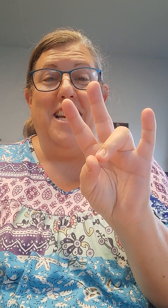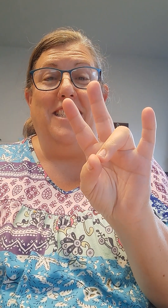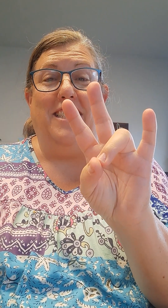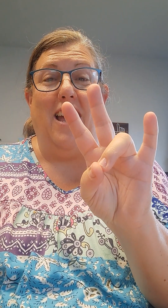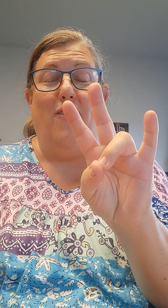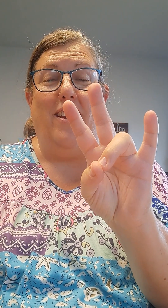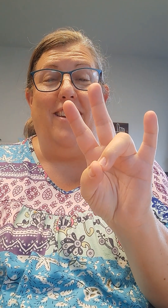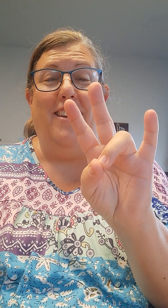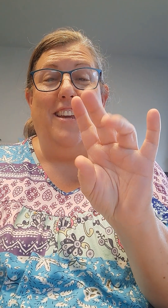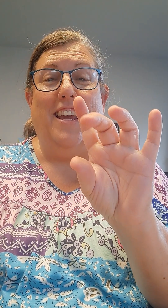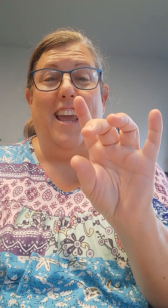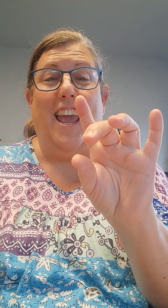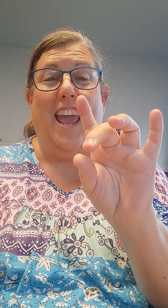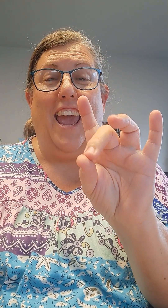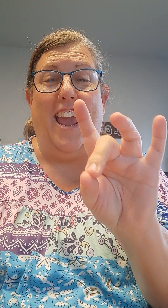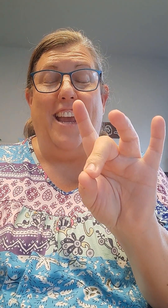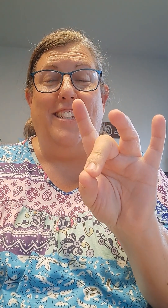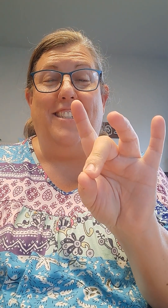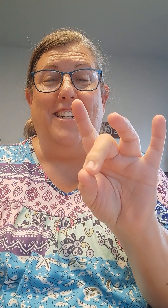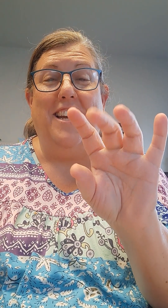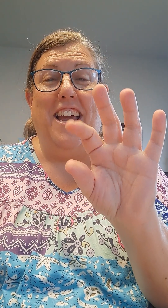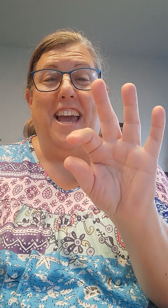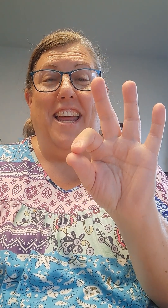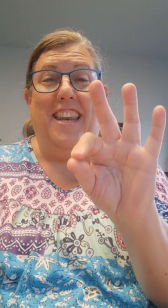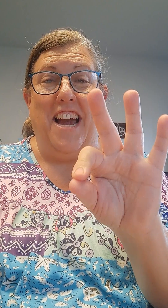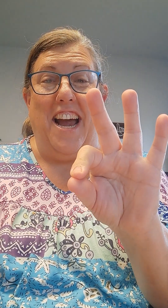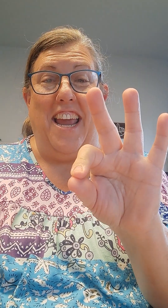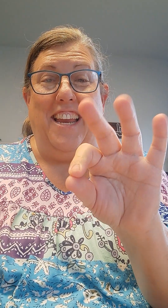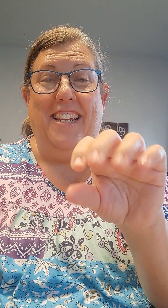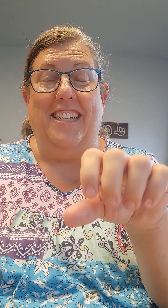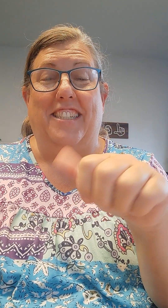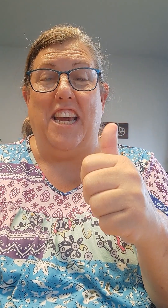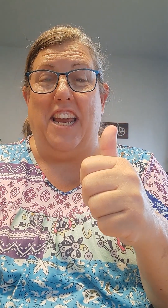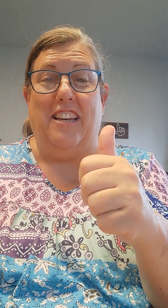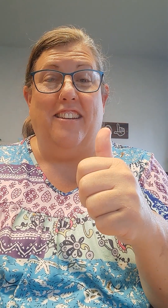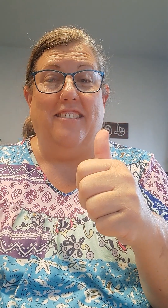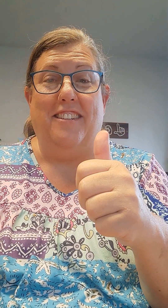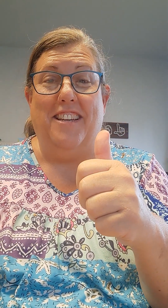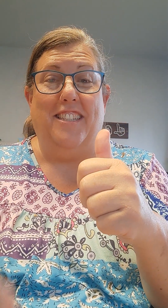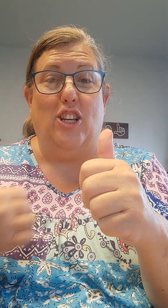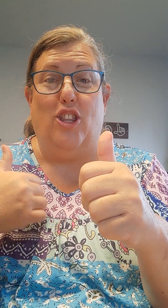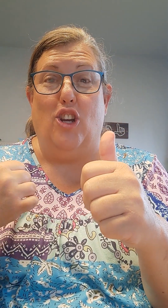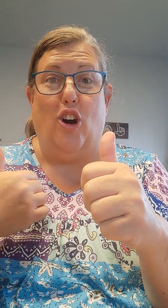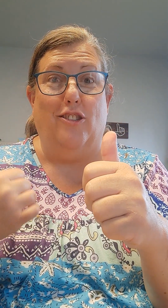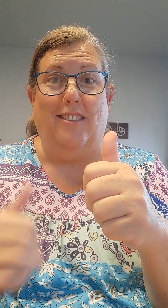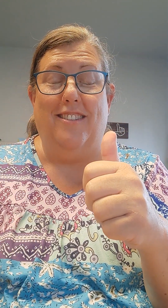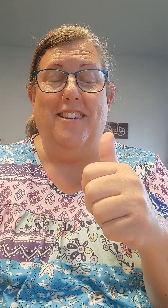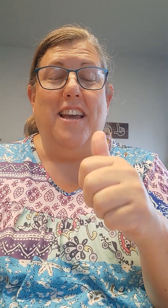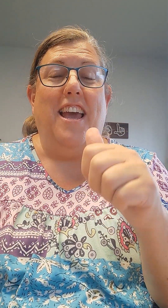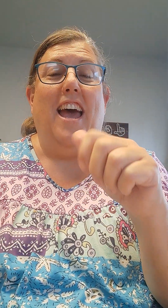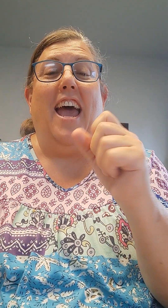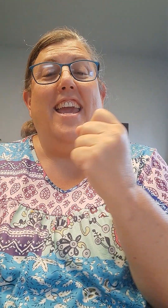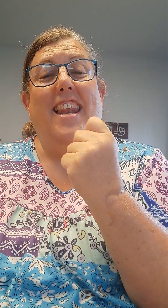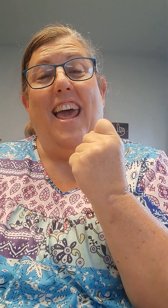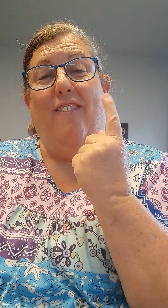seven, eight, nine, ten. The dogs. Eleven.